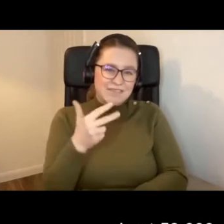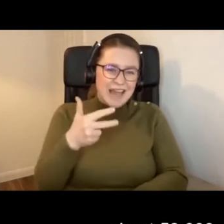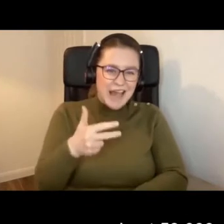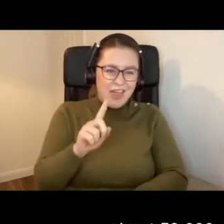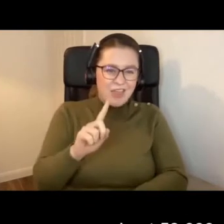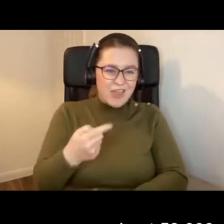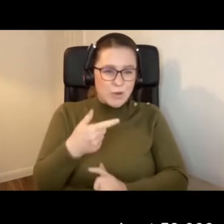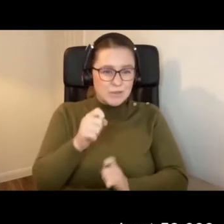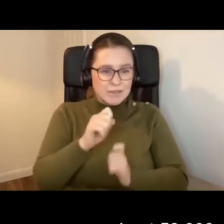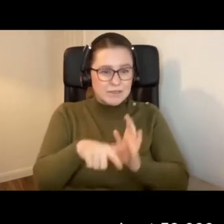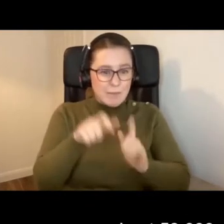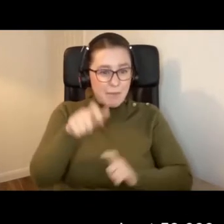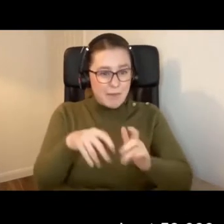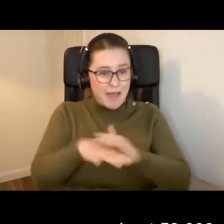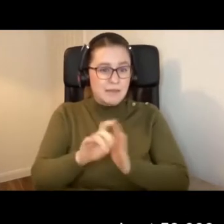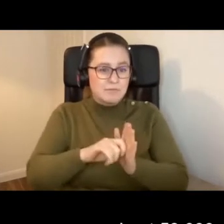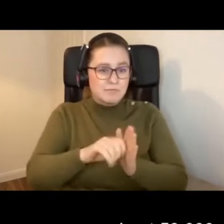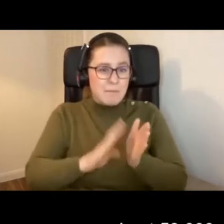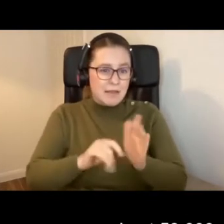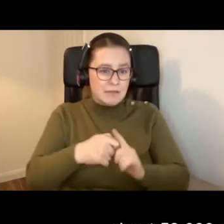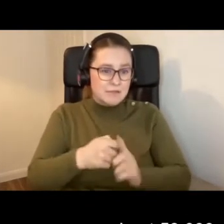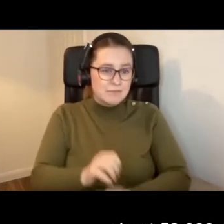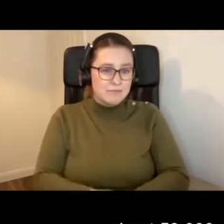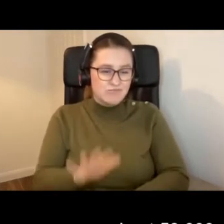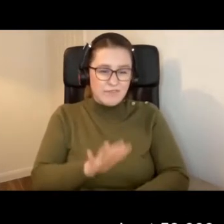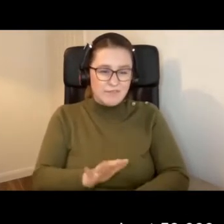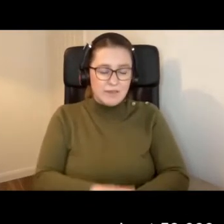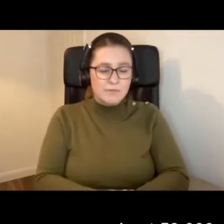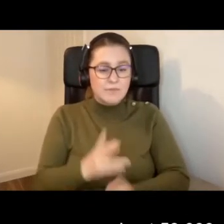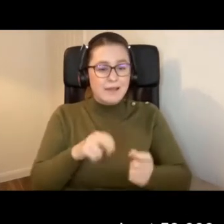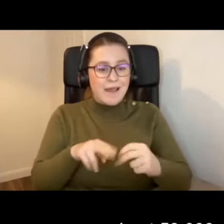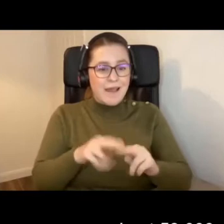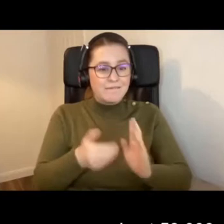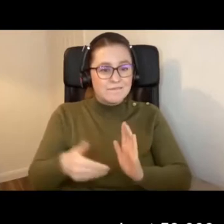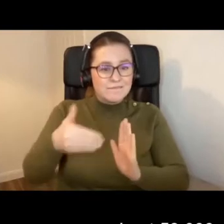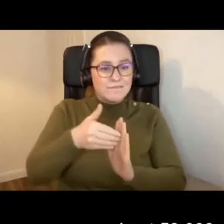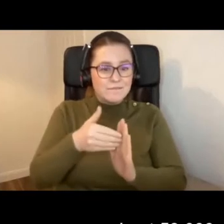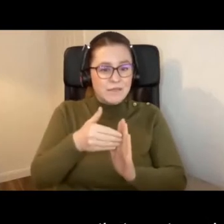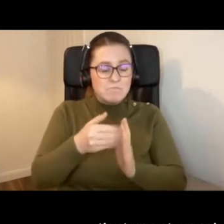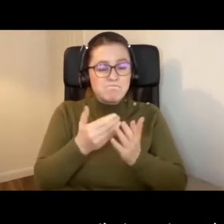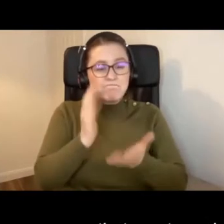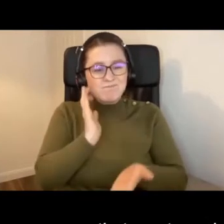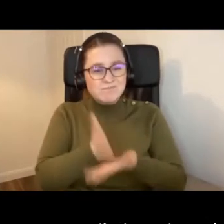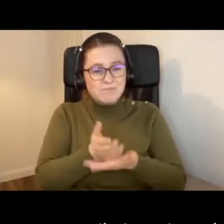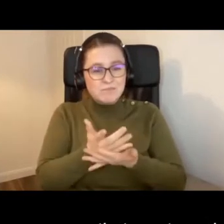58,000 disabled people in Milton Keynes. If you add to that the fact that most